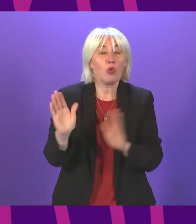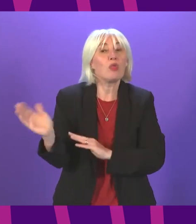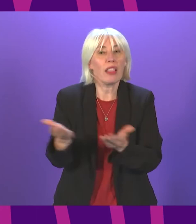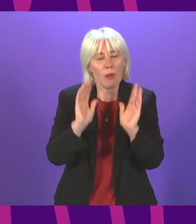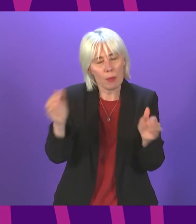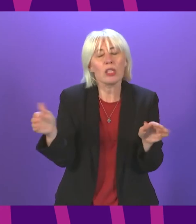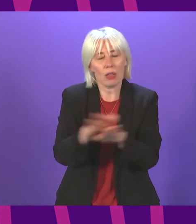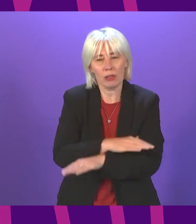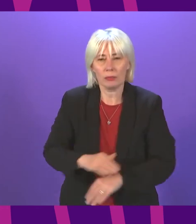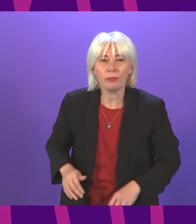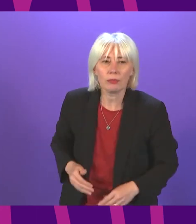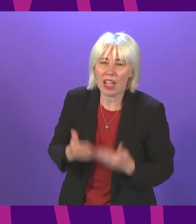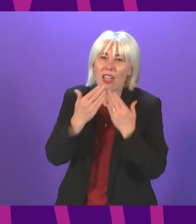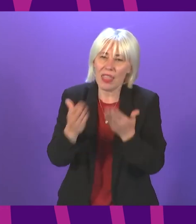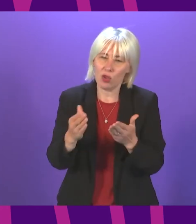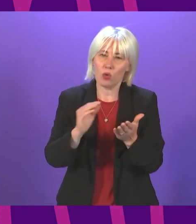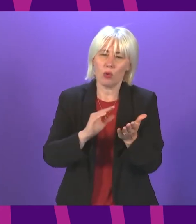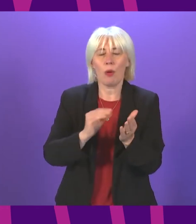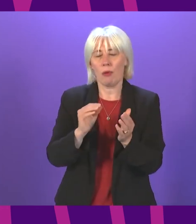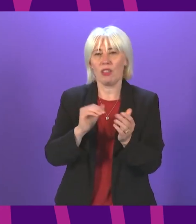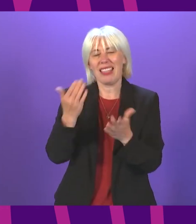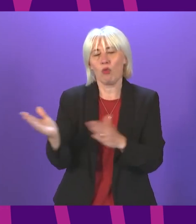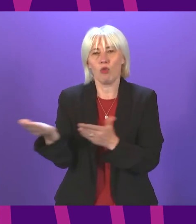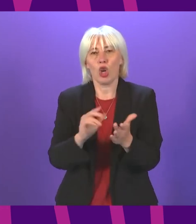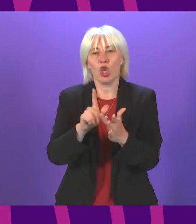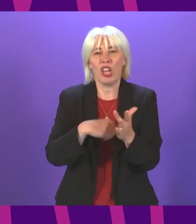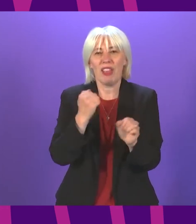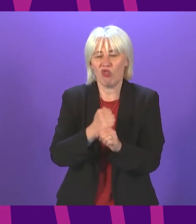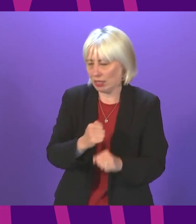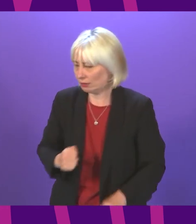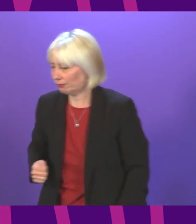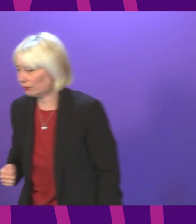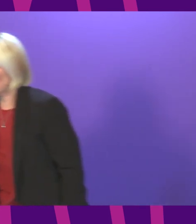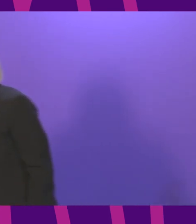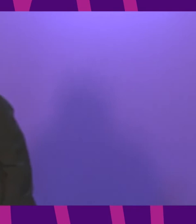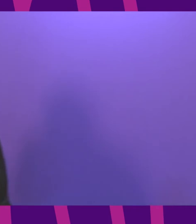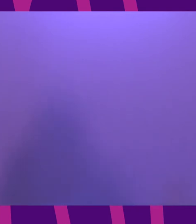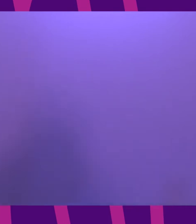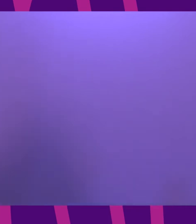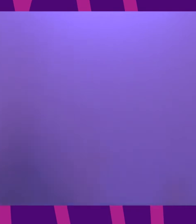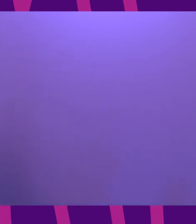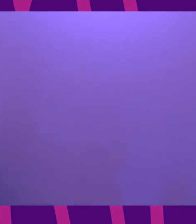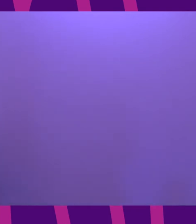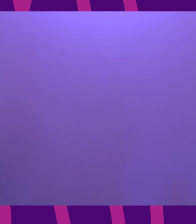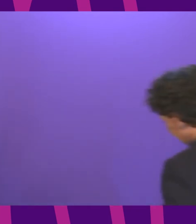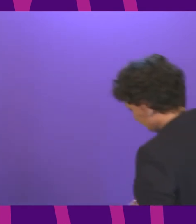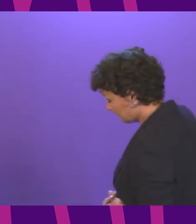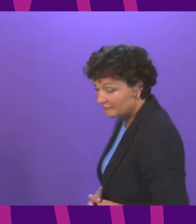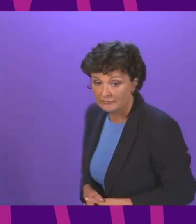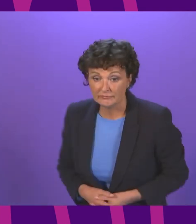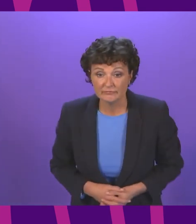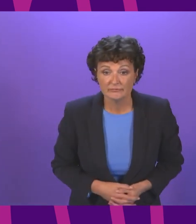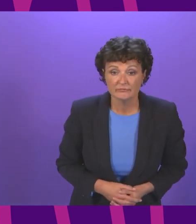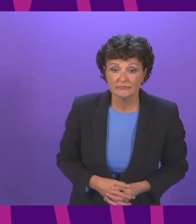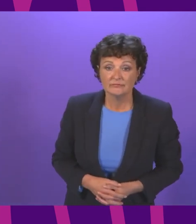officer thank you we now move to Jamie Green for around nine minutes Mr Green thank you Deputy Presiding Officer